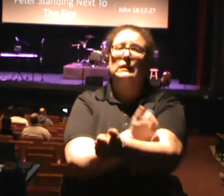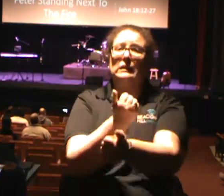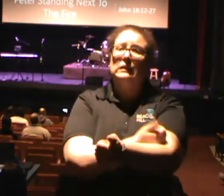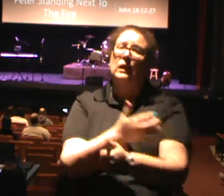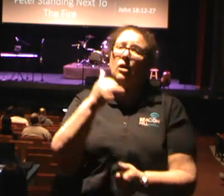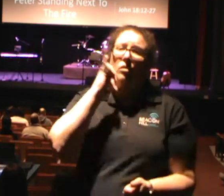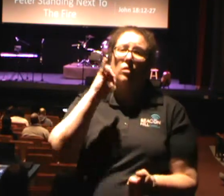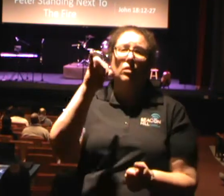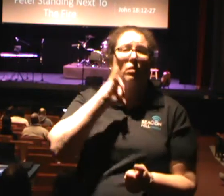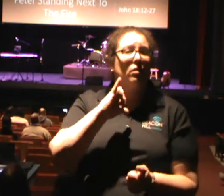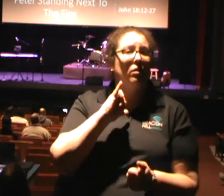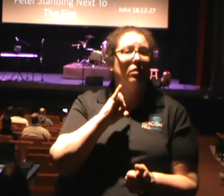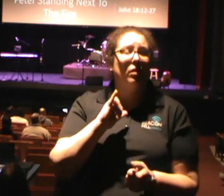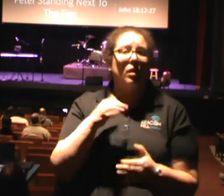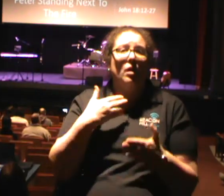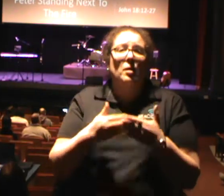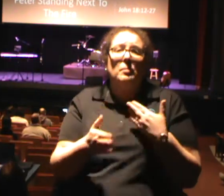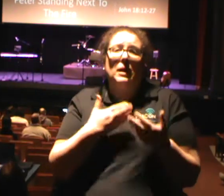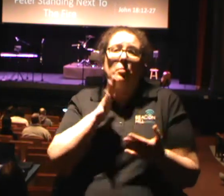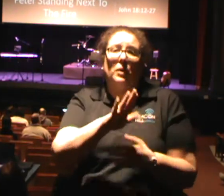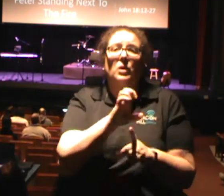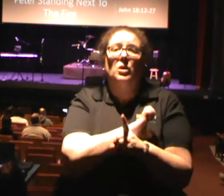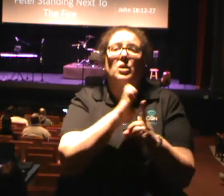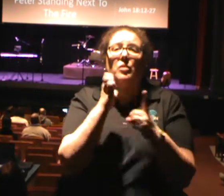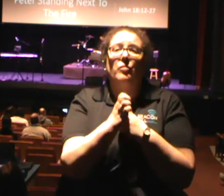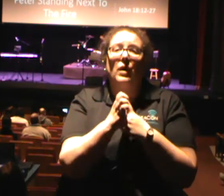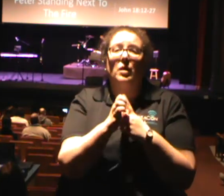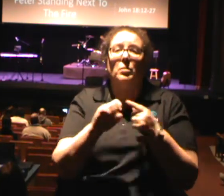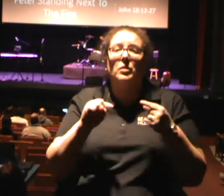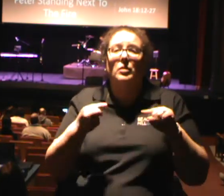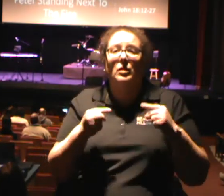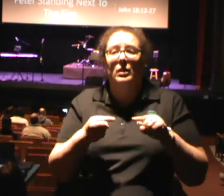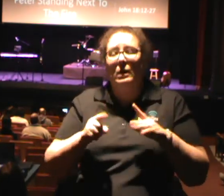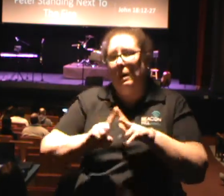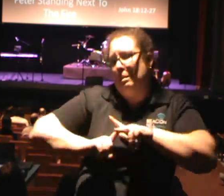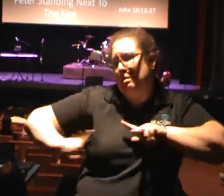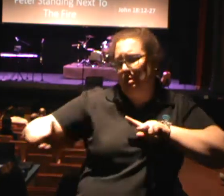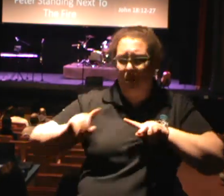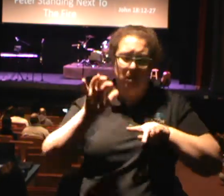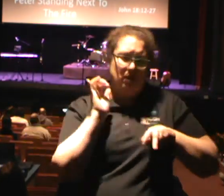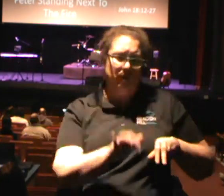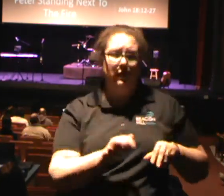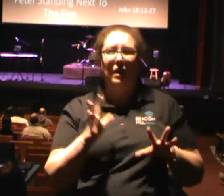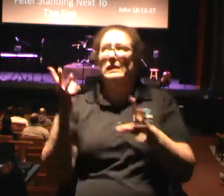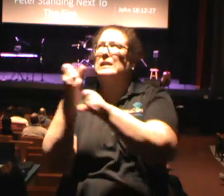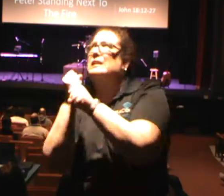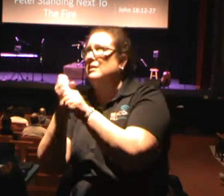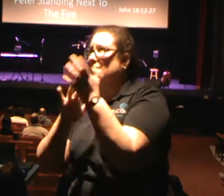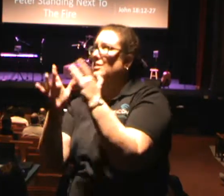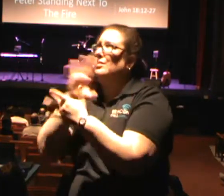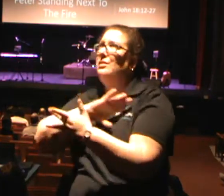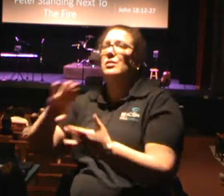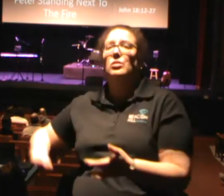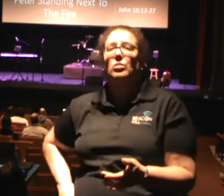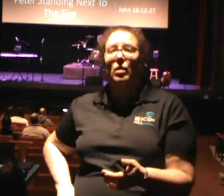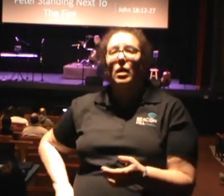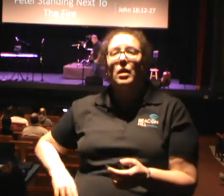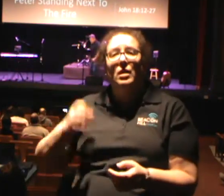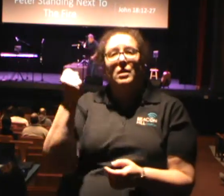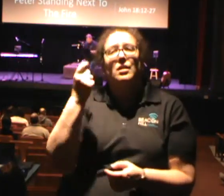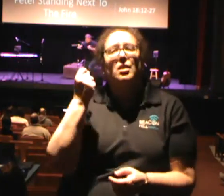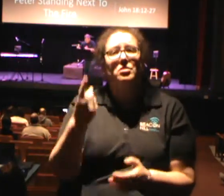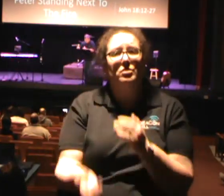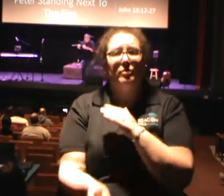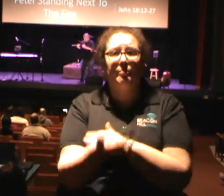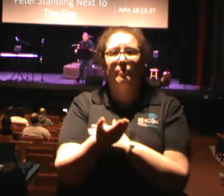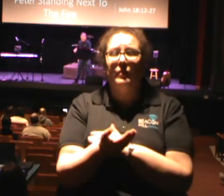alcohol, it might be your environment that's the problem. Flee from that and cling to Jesus Christ. Do you get me this morning?